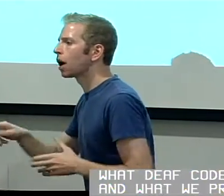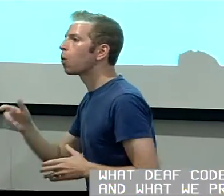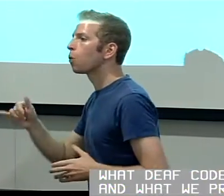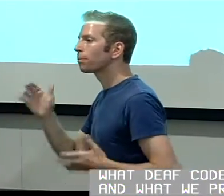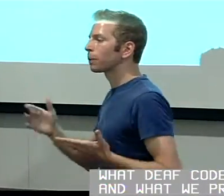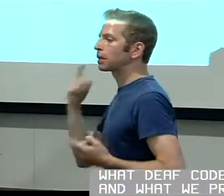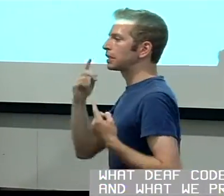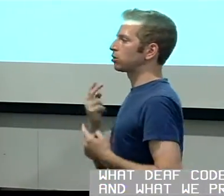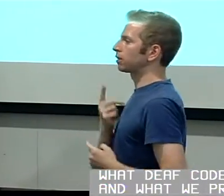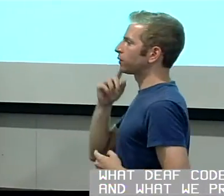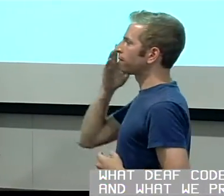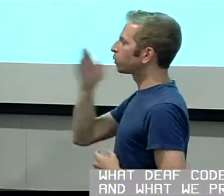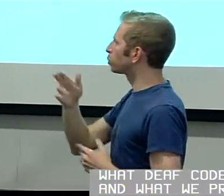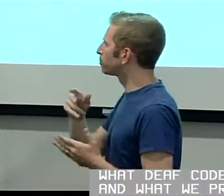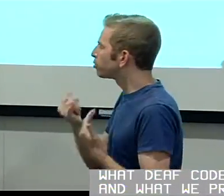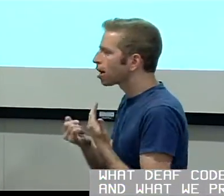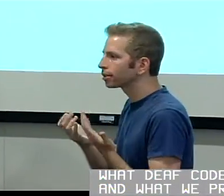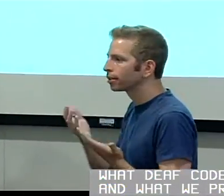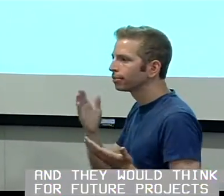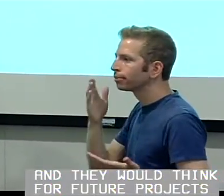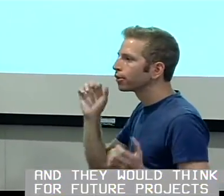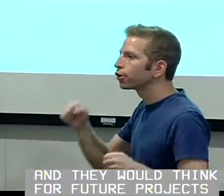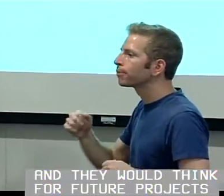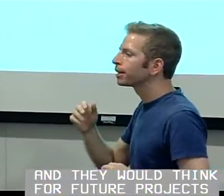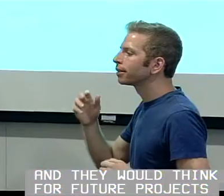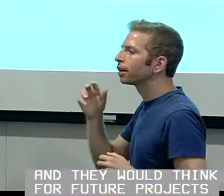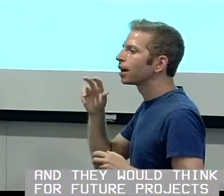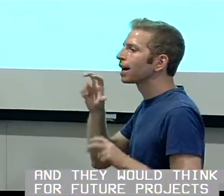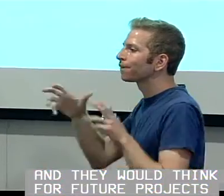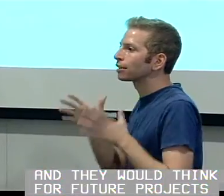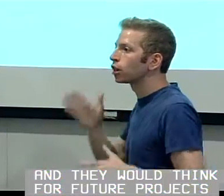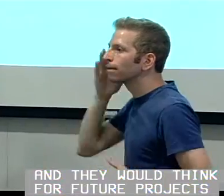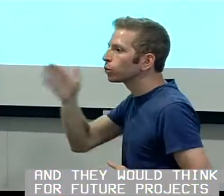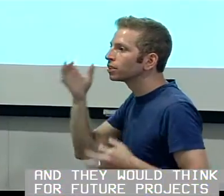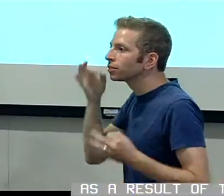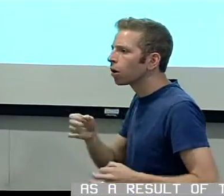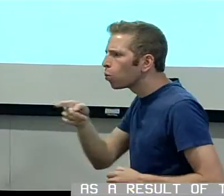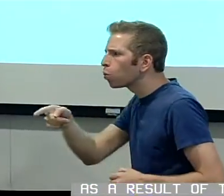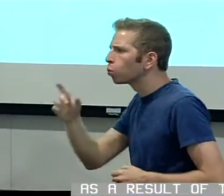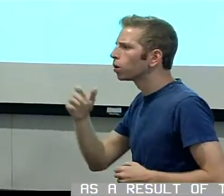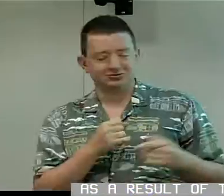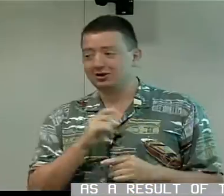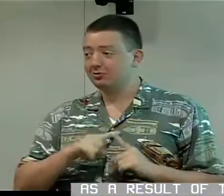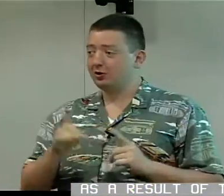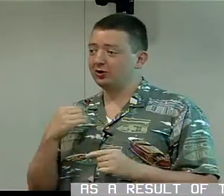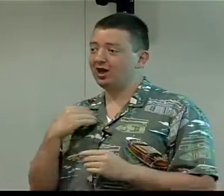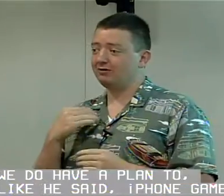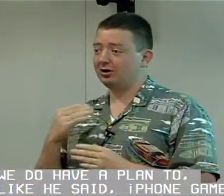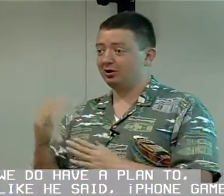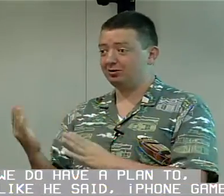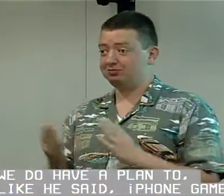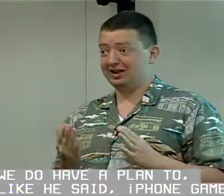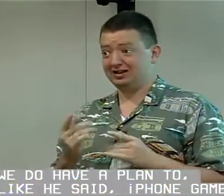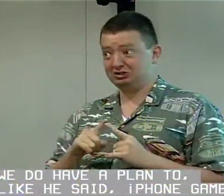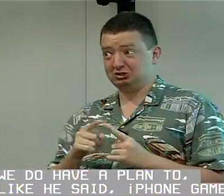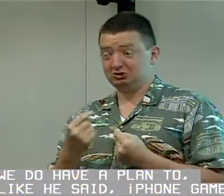Deaf Code did and what we produced. And they would think of us for future projects as a result of that. Well, we do have a plan to,